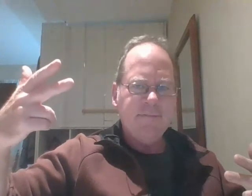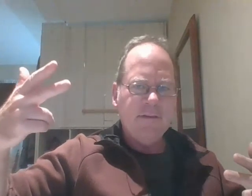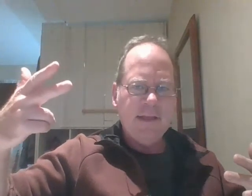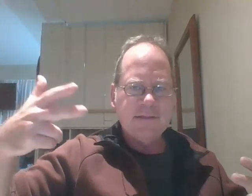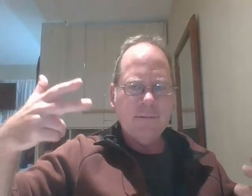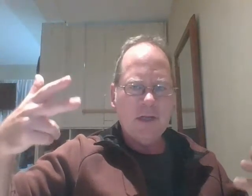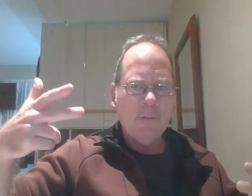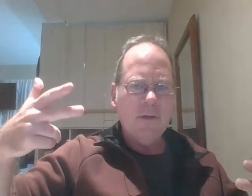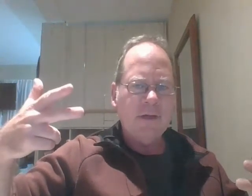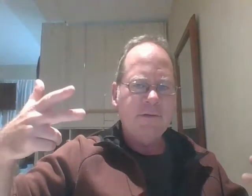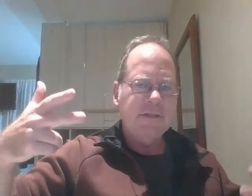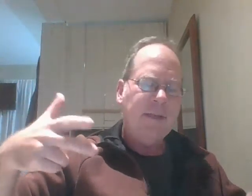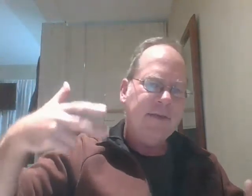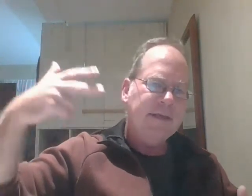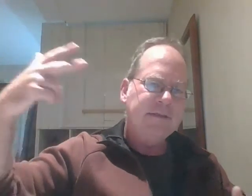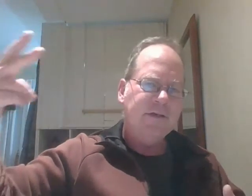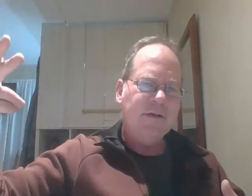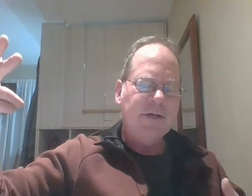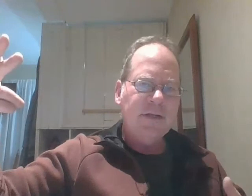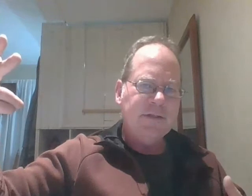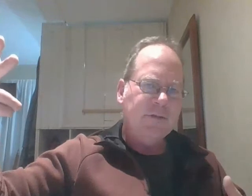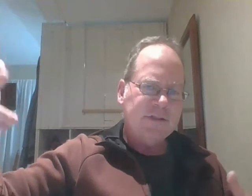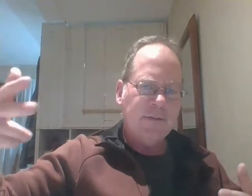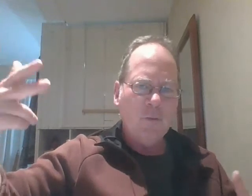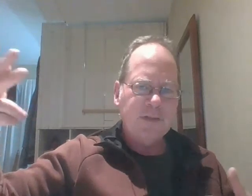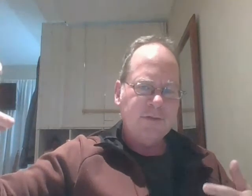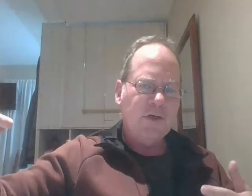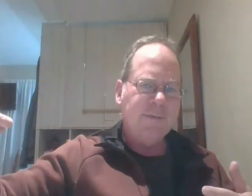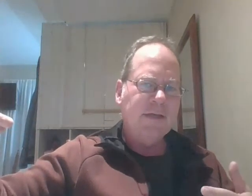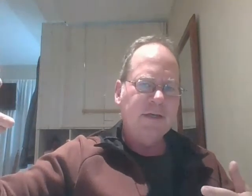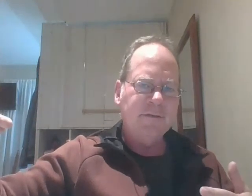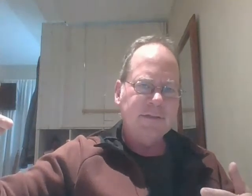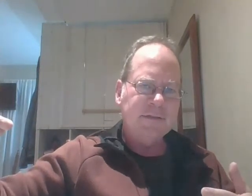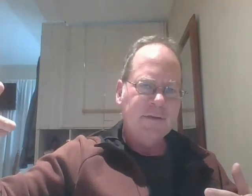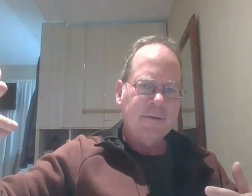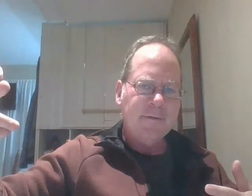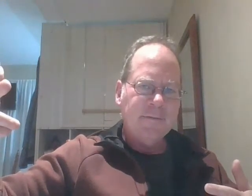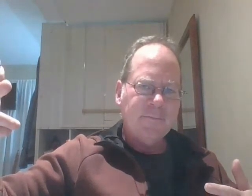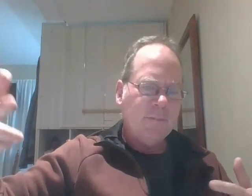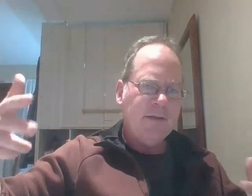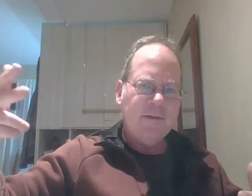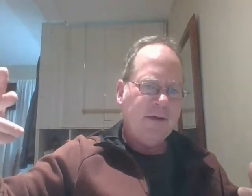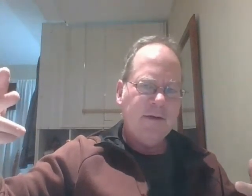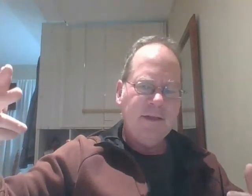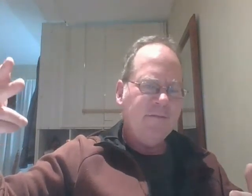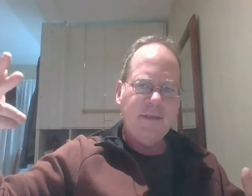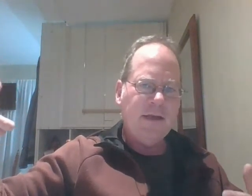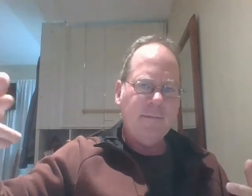like in some of the commonwealth countries it may be easier to do in some of their western european countries even there even then i'm not